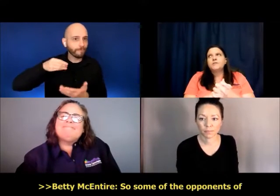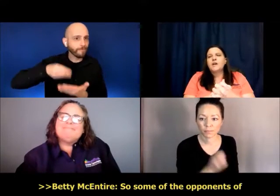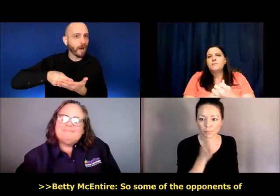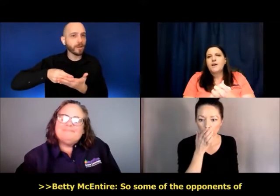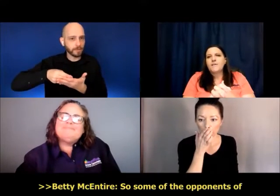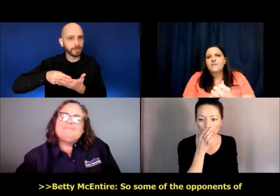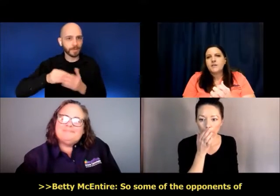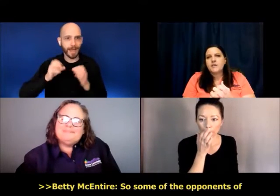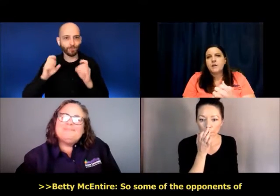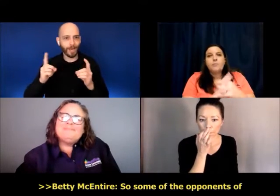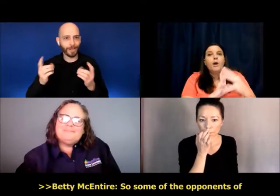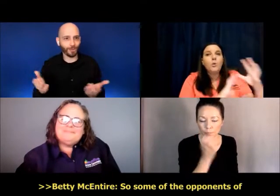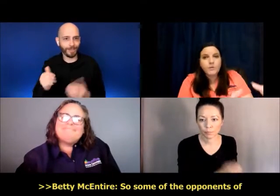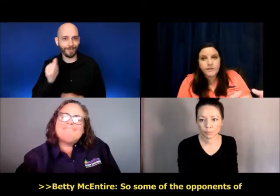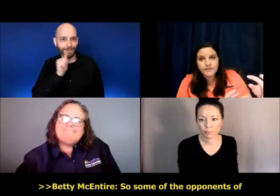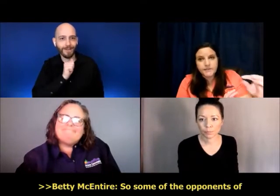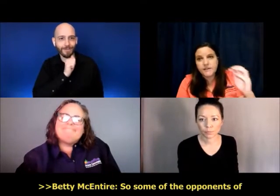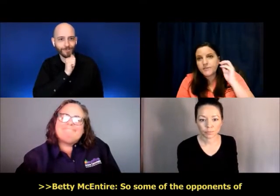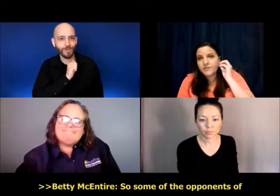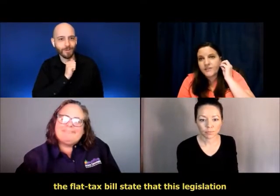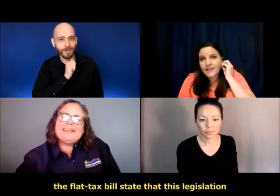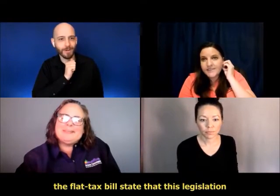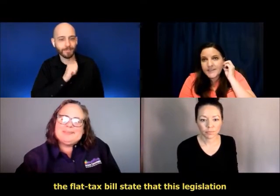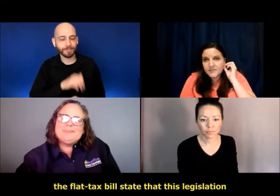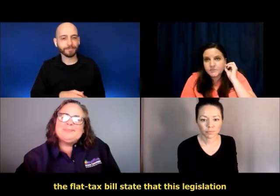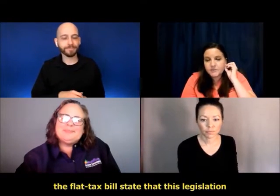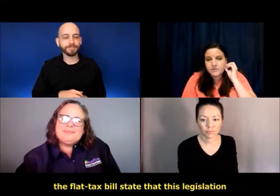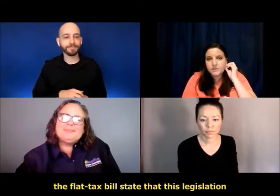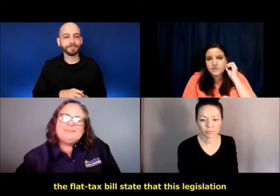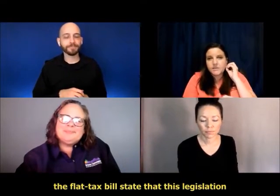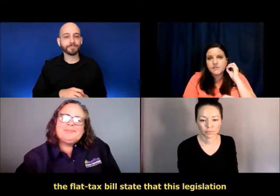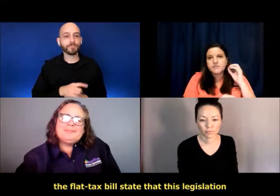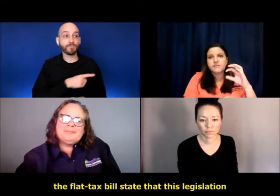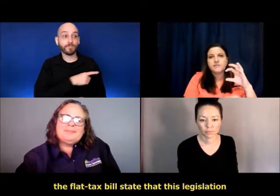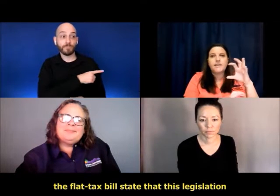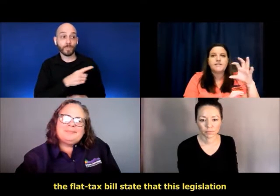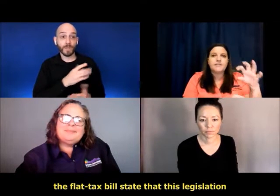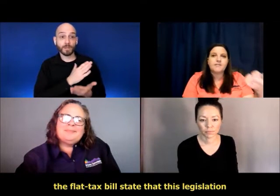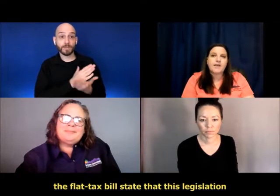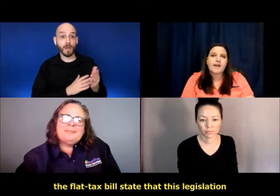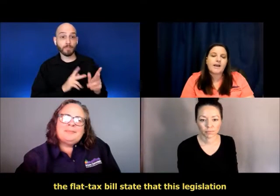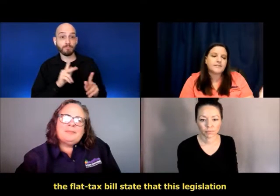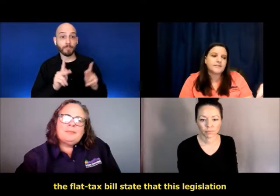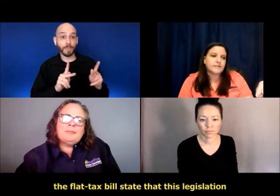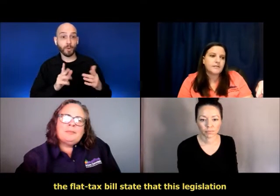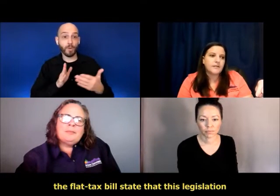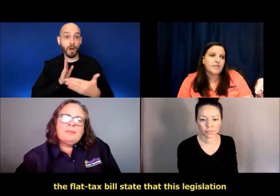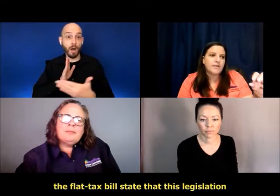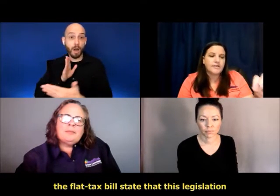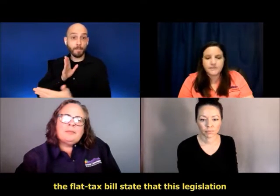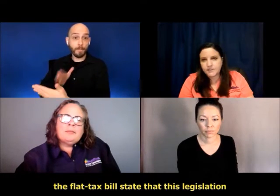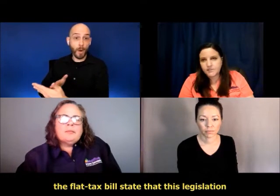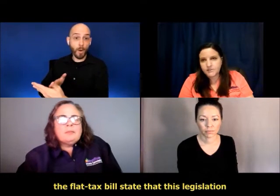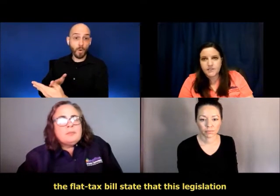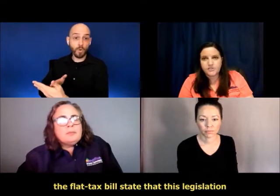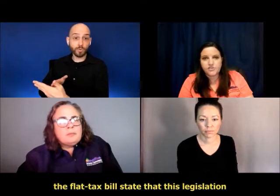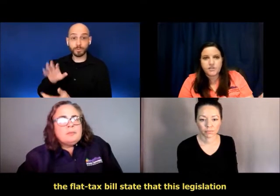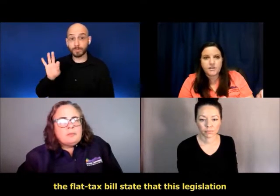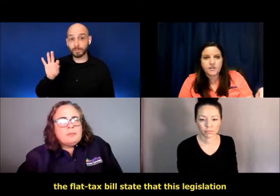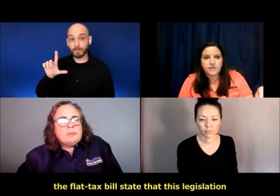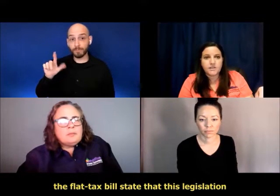some of the opponents of the flat tax bill state that this